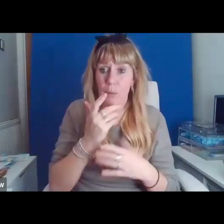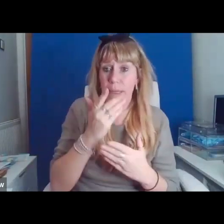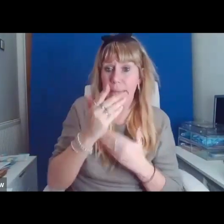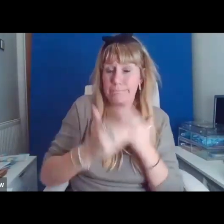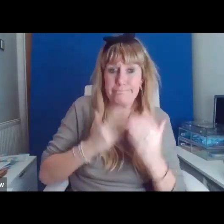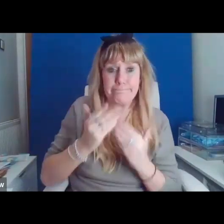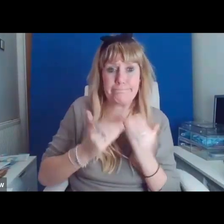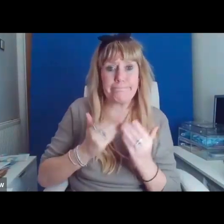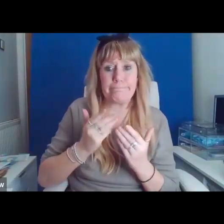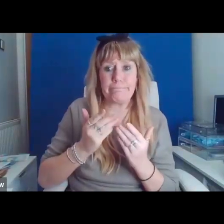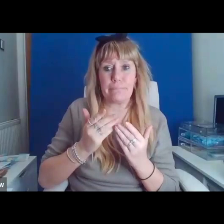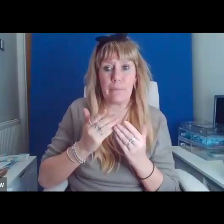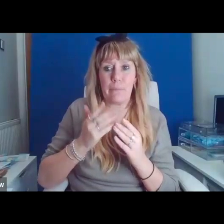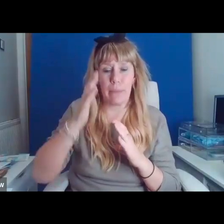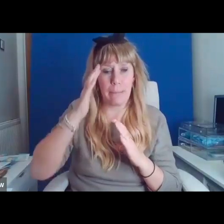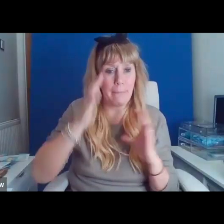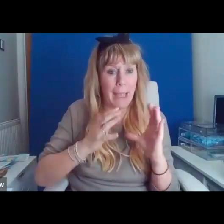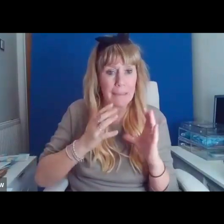Yeah, so.